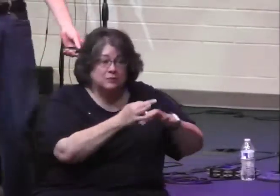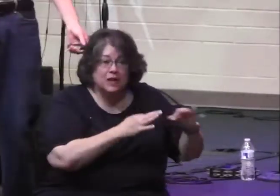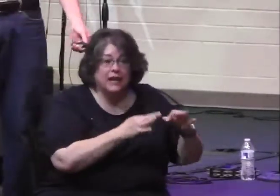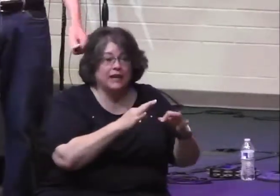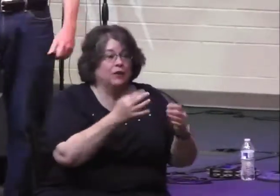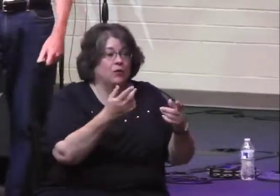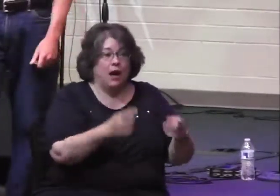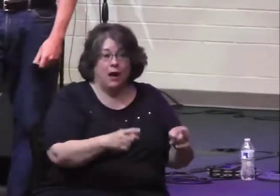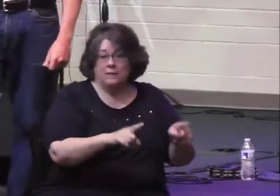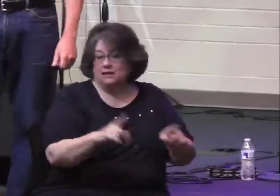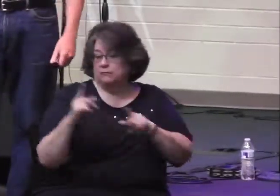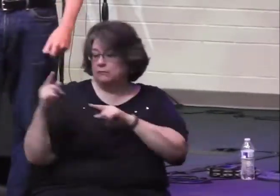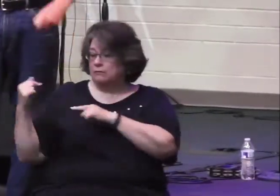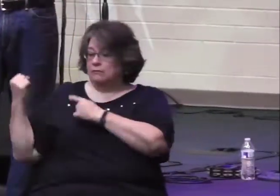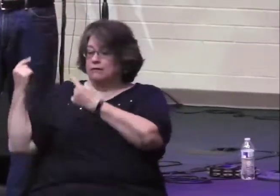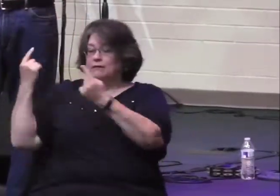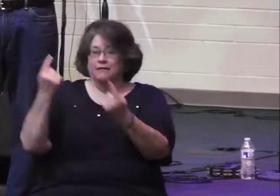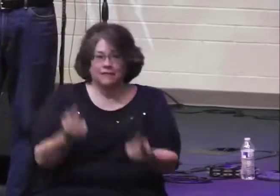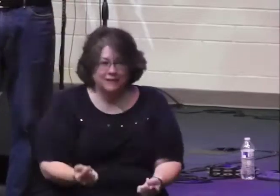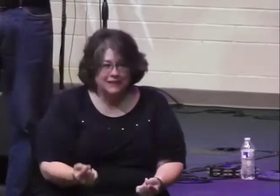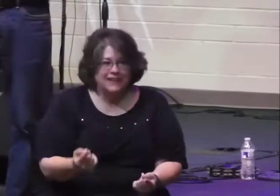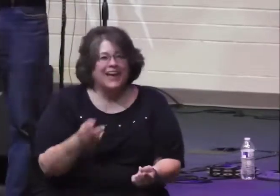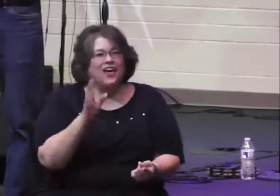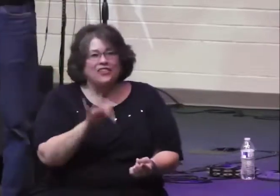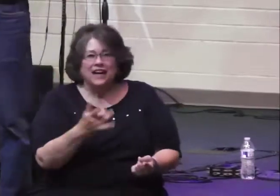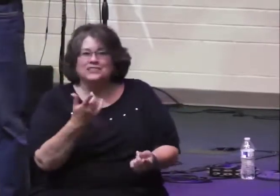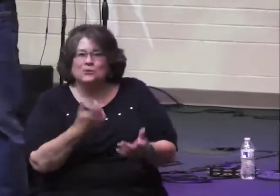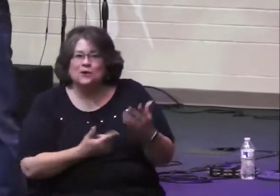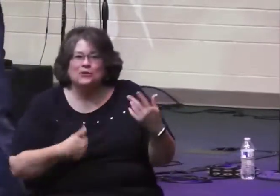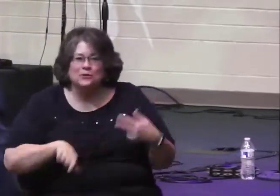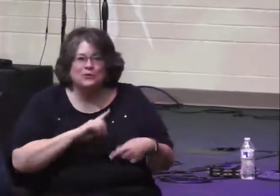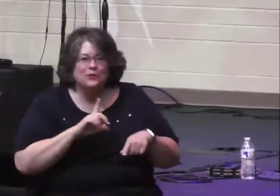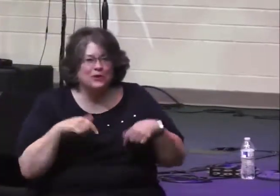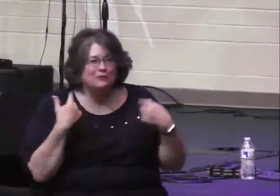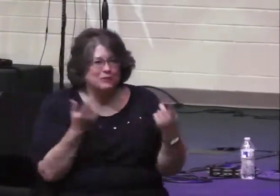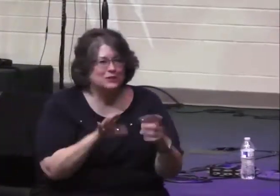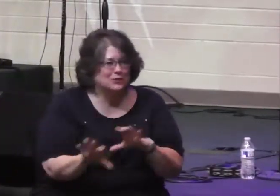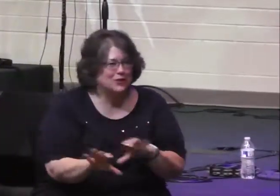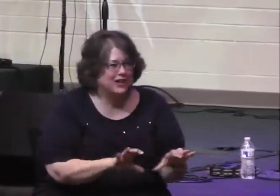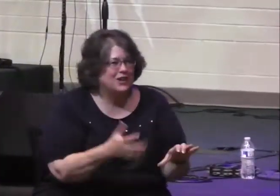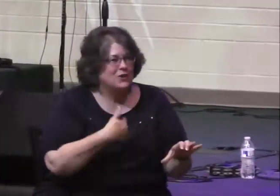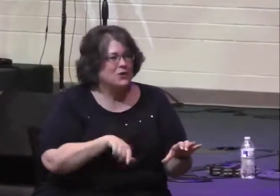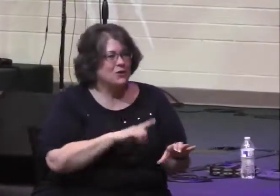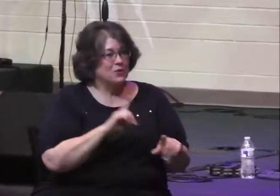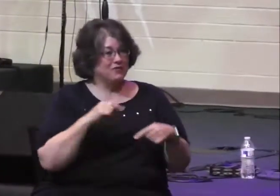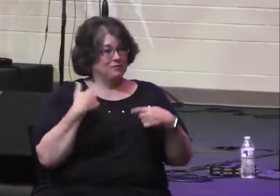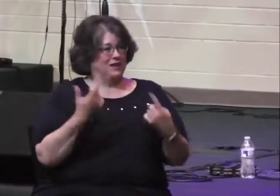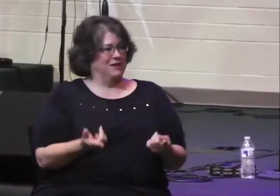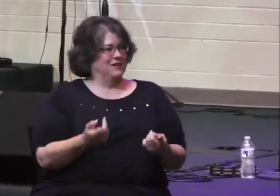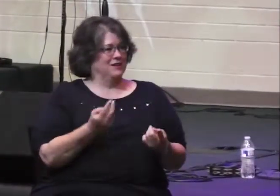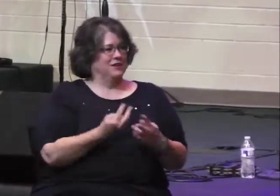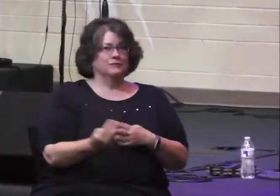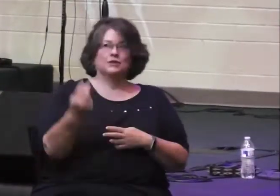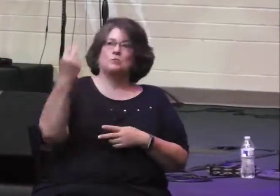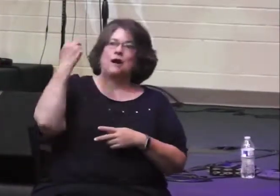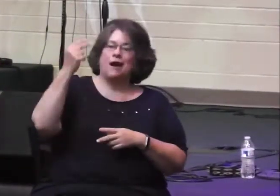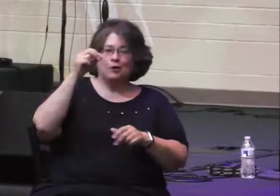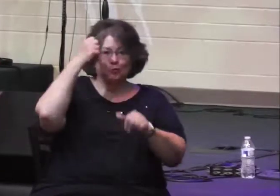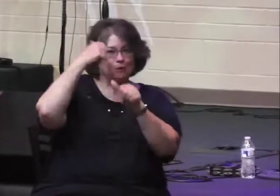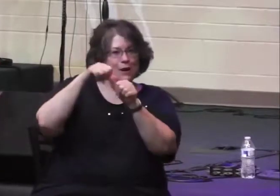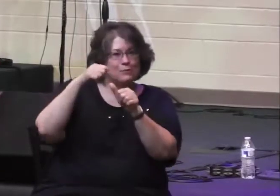you. And this is pretty much what we've been doing over the last few weeks in this sermon series. We've been remembering. We've been